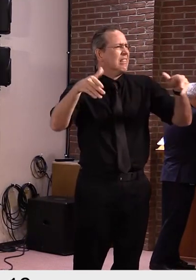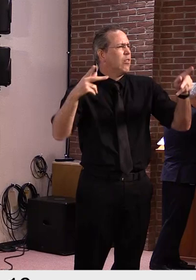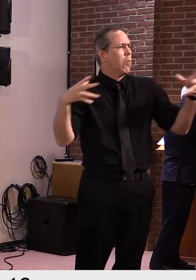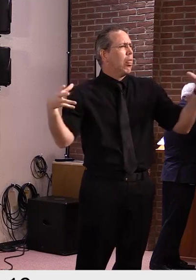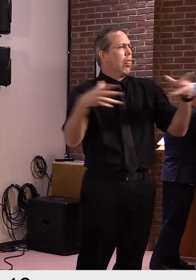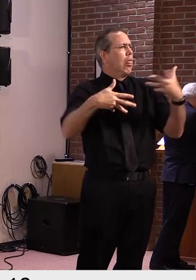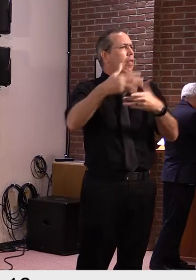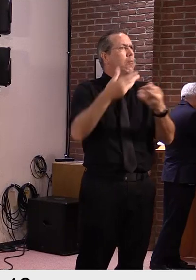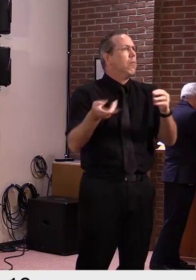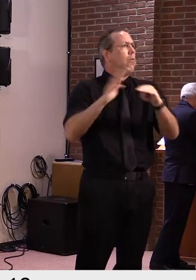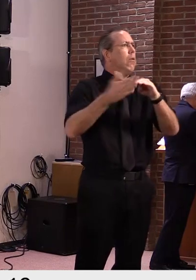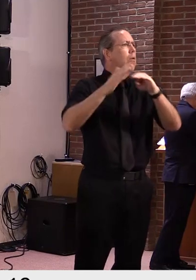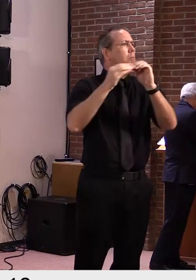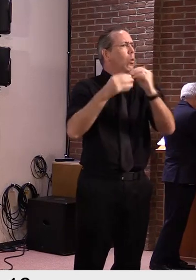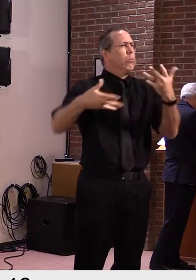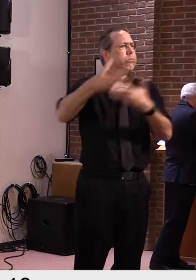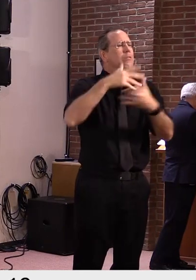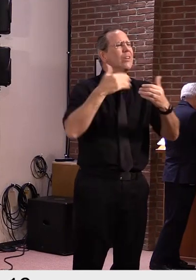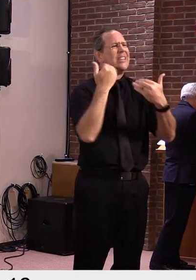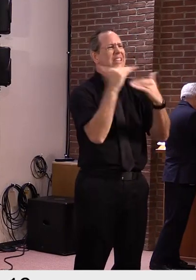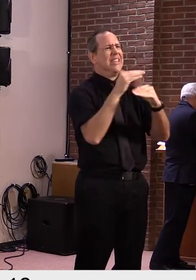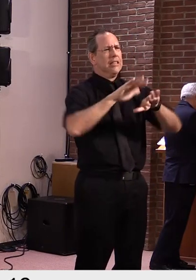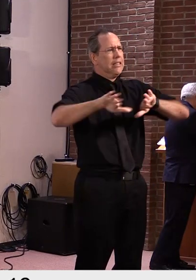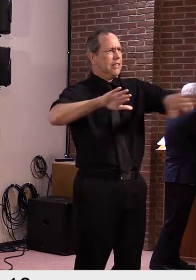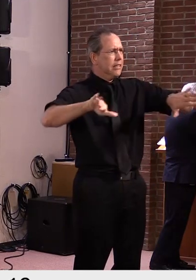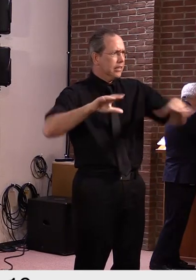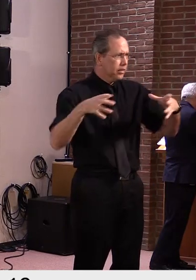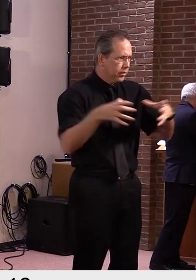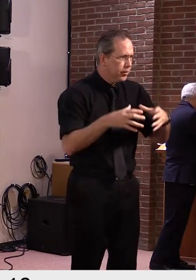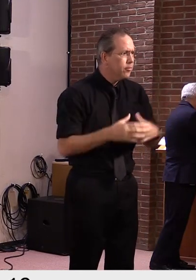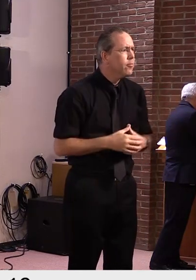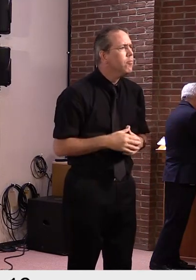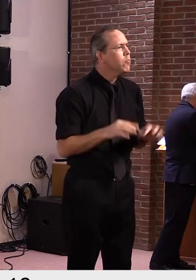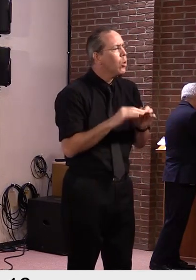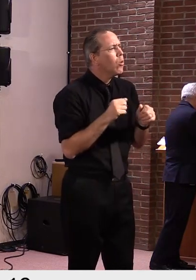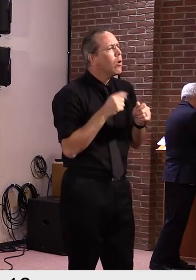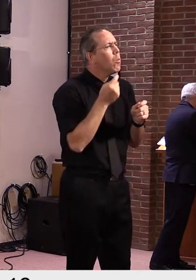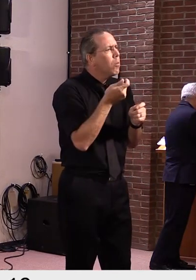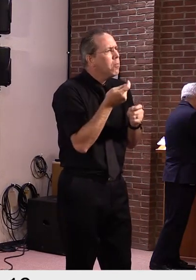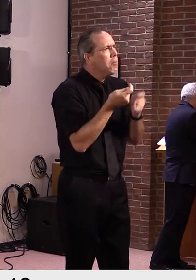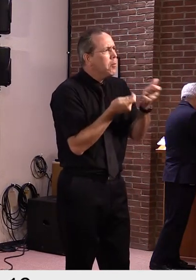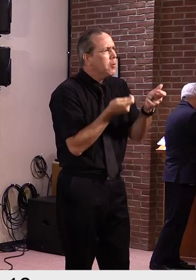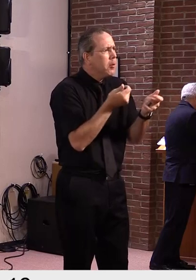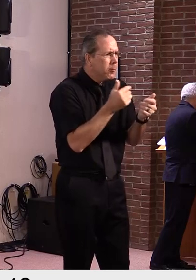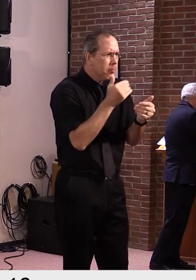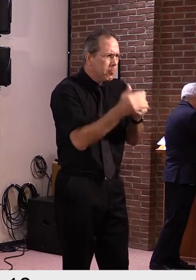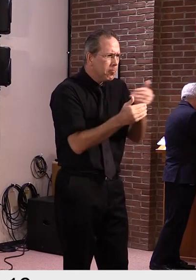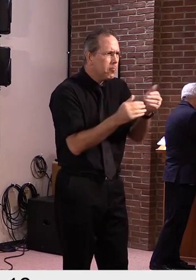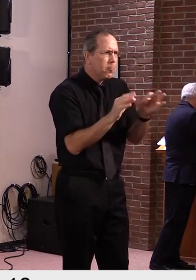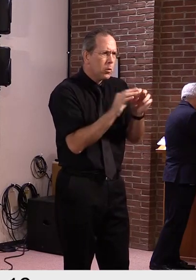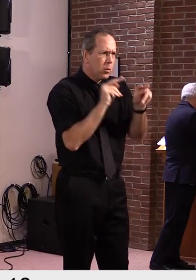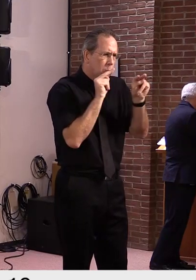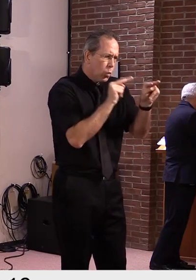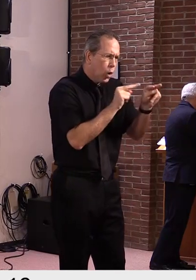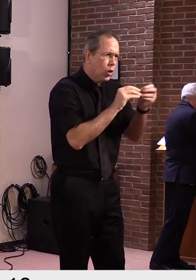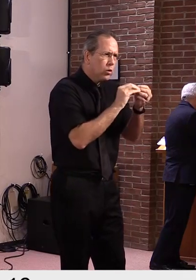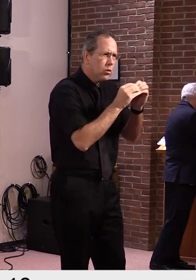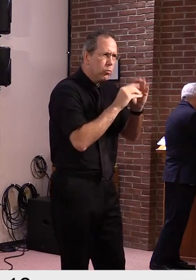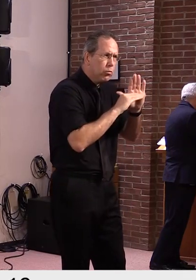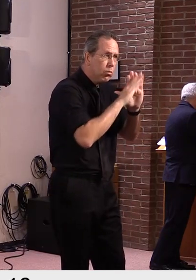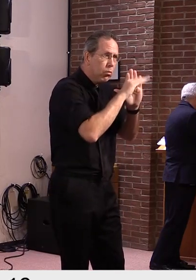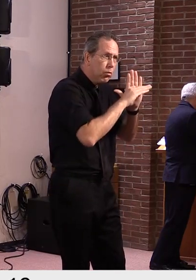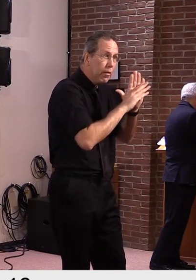methodical and watch the data closely, never let our guard down, and be flexible and quick to respond